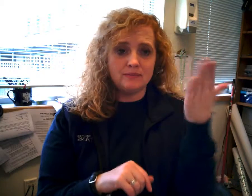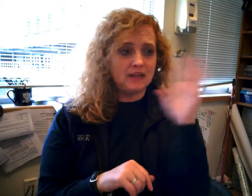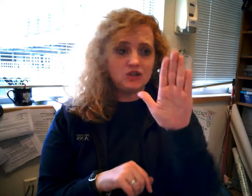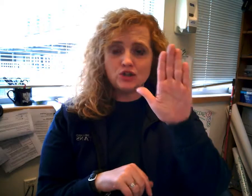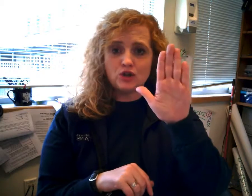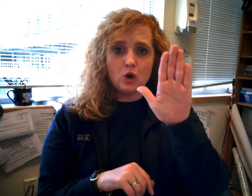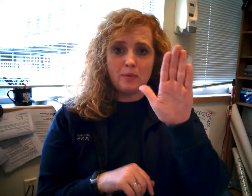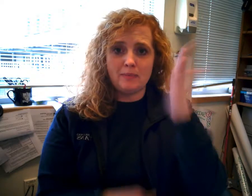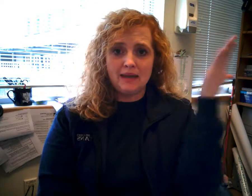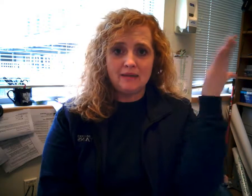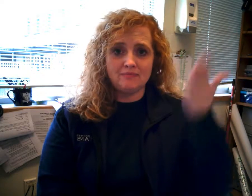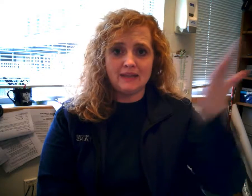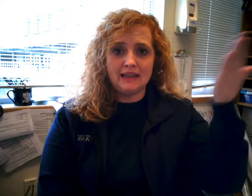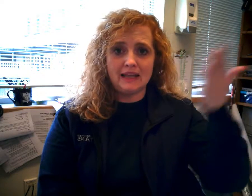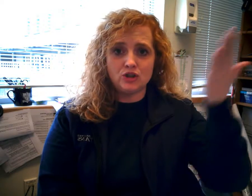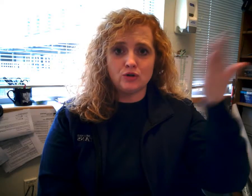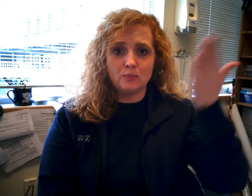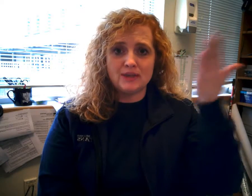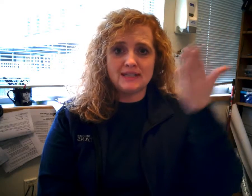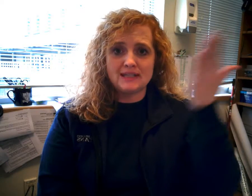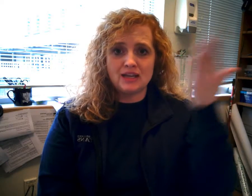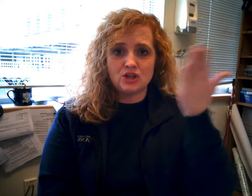And it's just an open B. Lecture. Presentation.